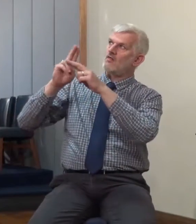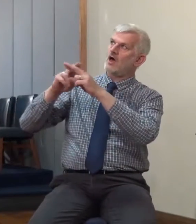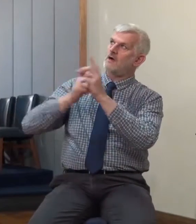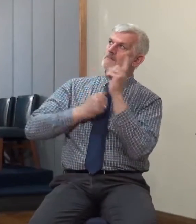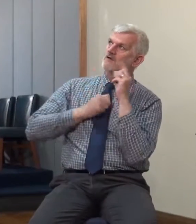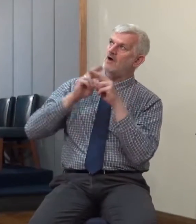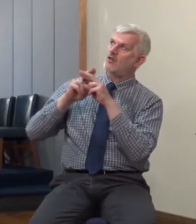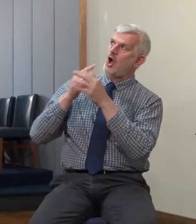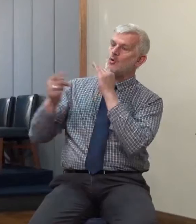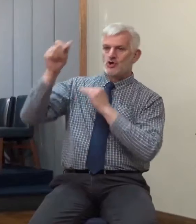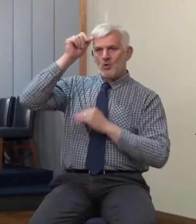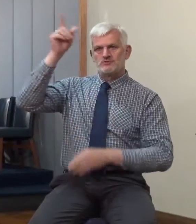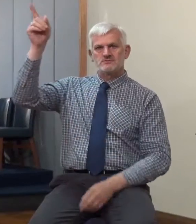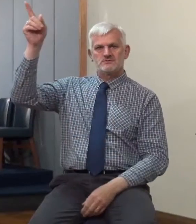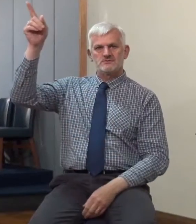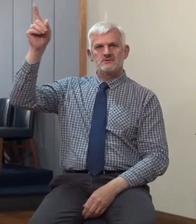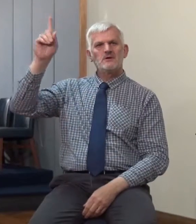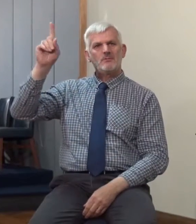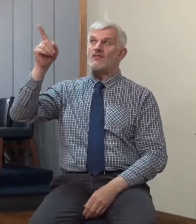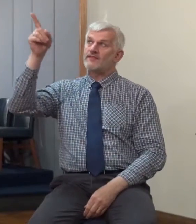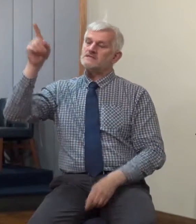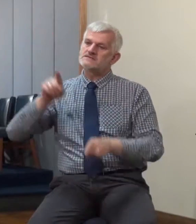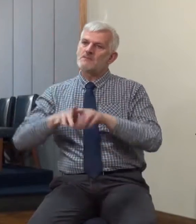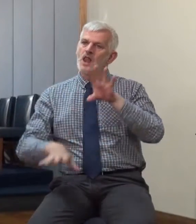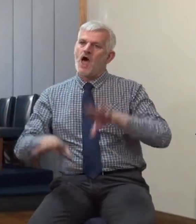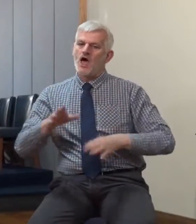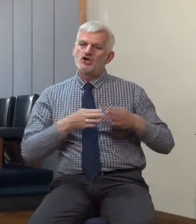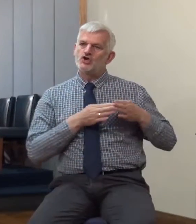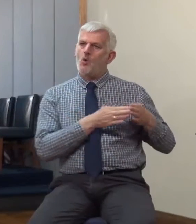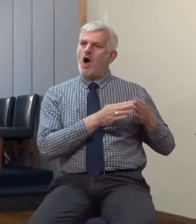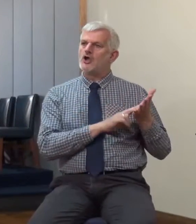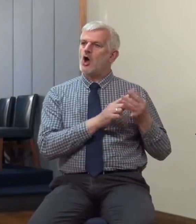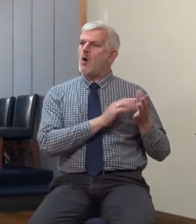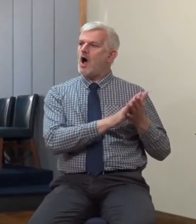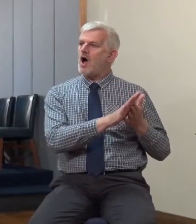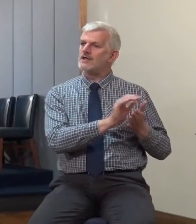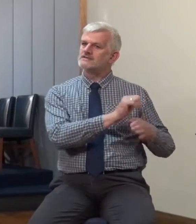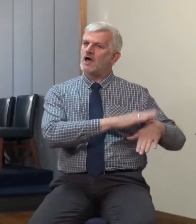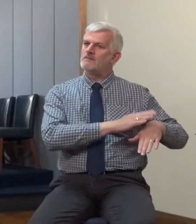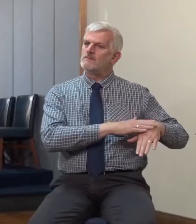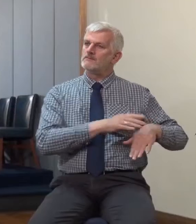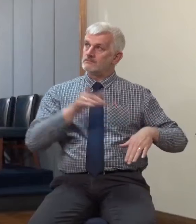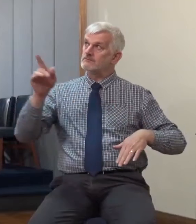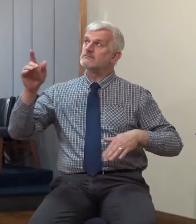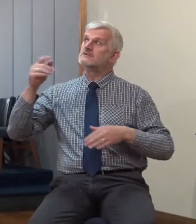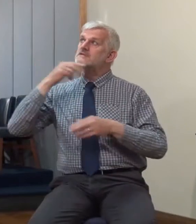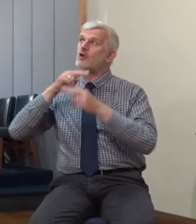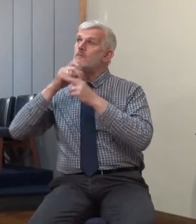But as the days of now were, so shall also the coming of the Son of Man be. For as